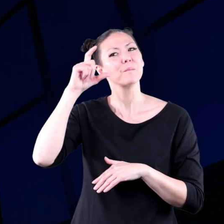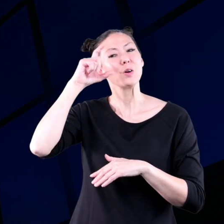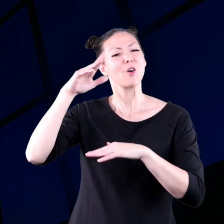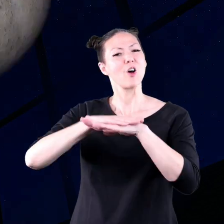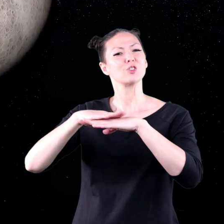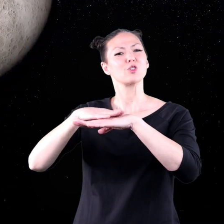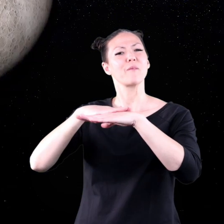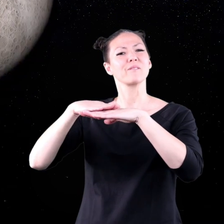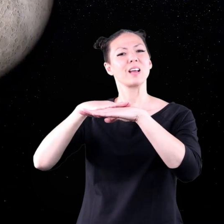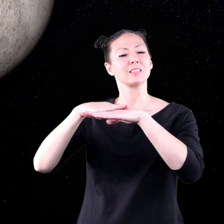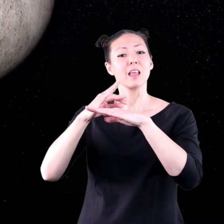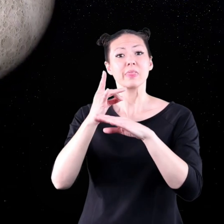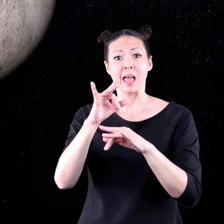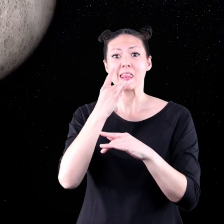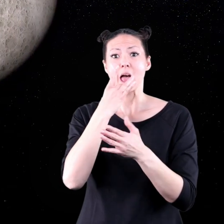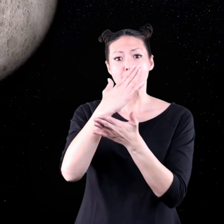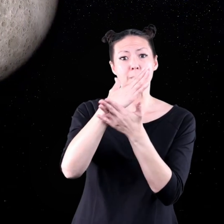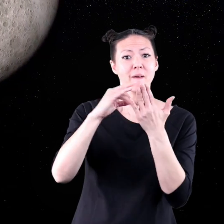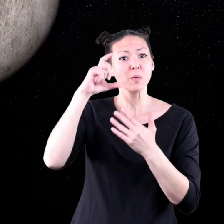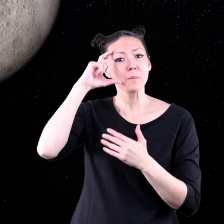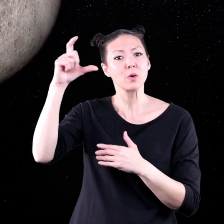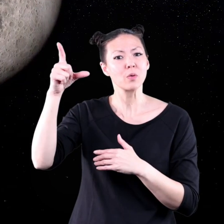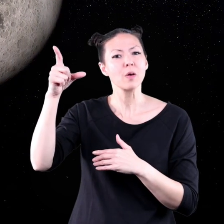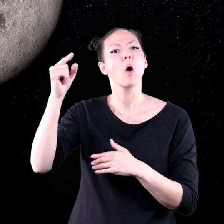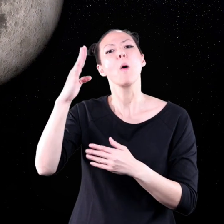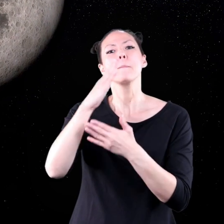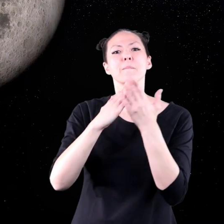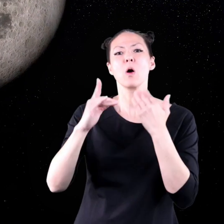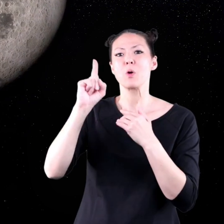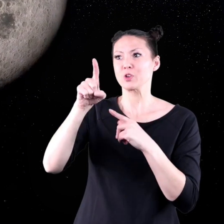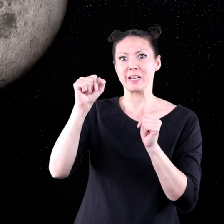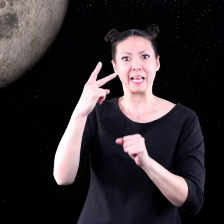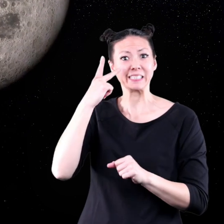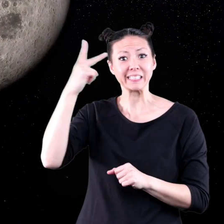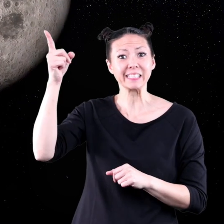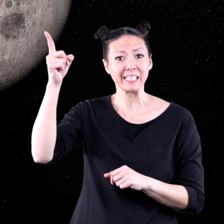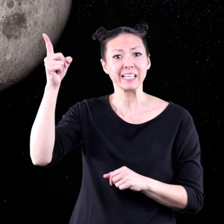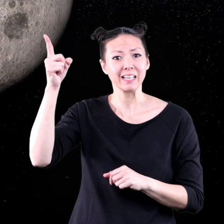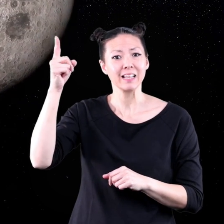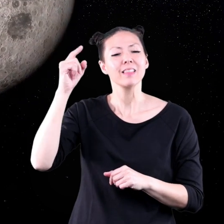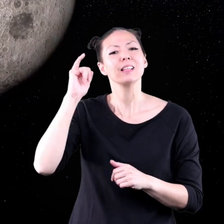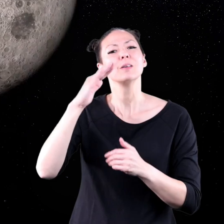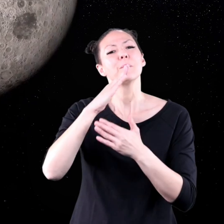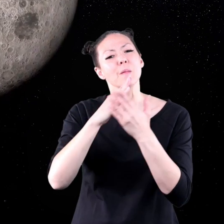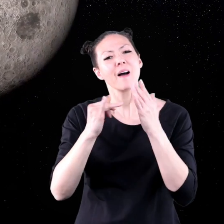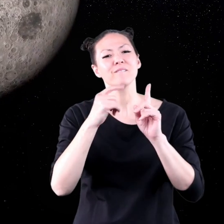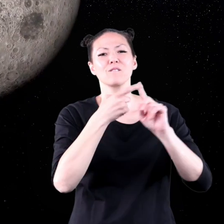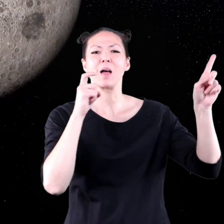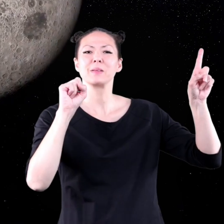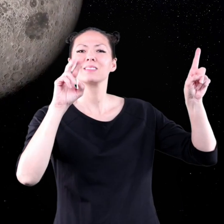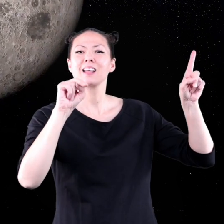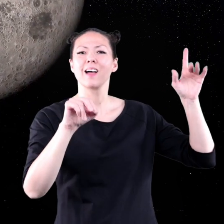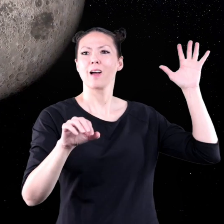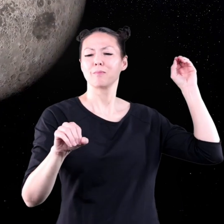the light part on the moon or the part you can see is the part that the sun is shining on